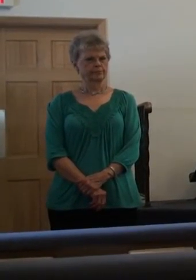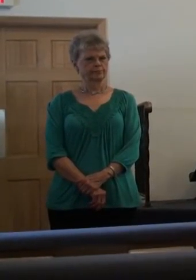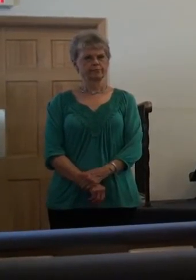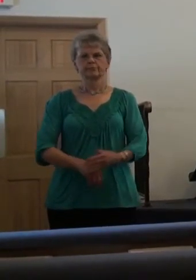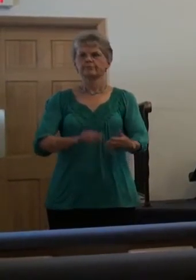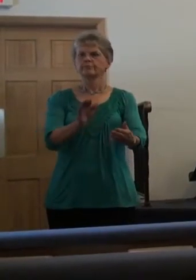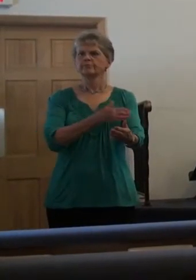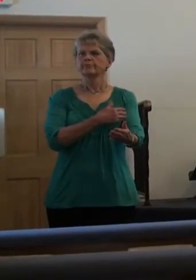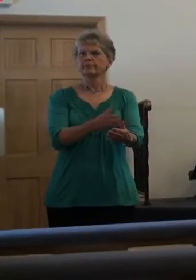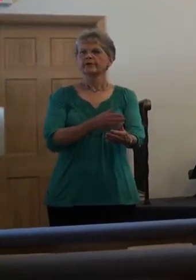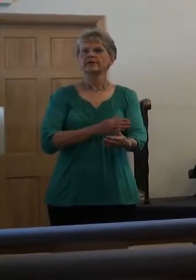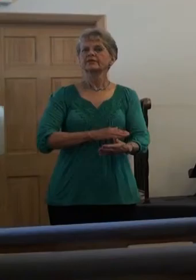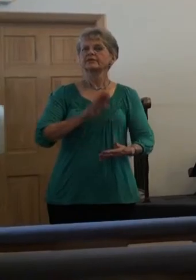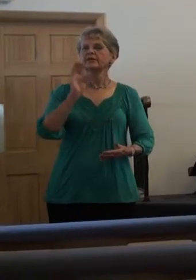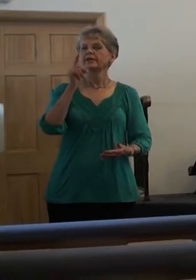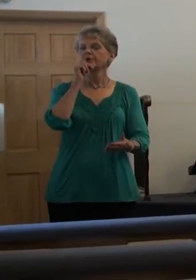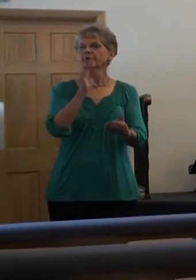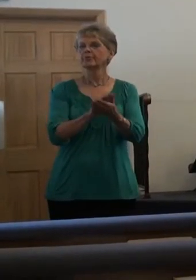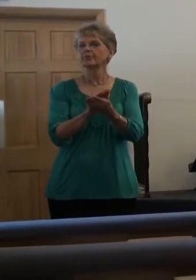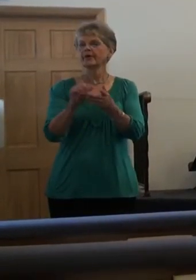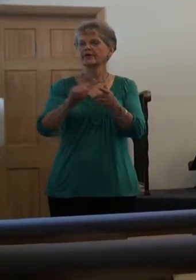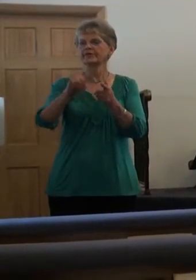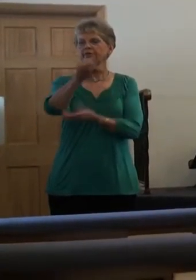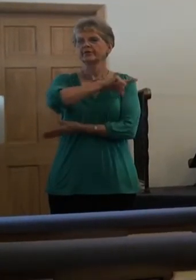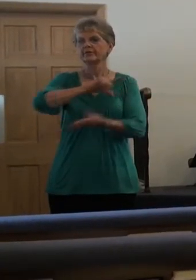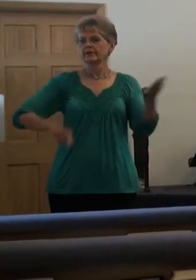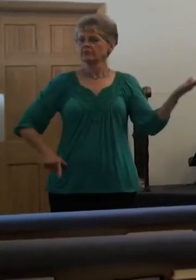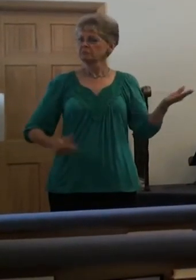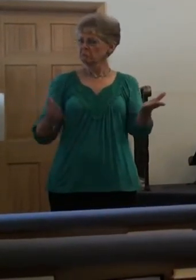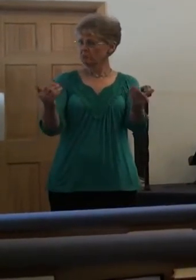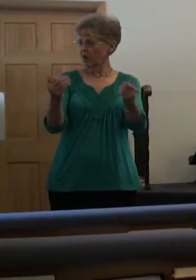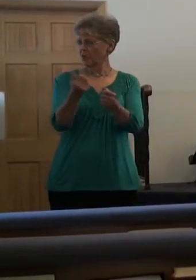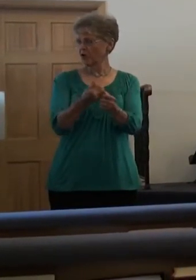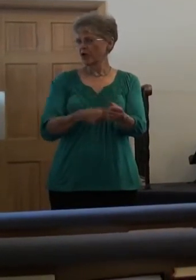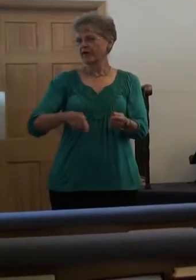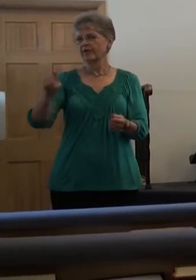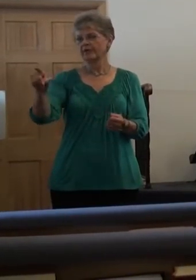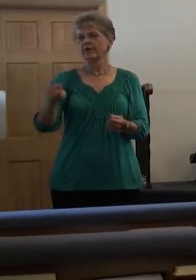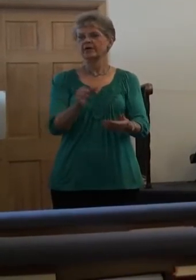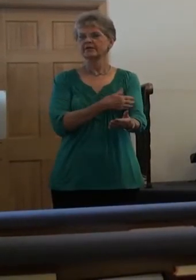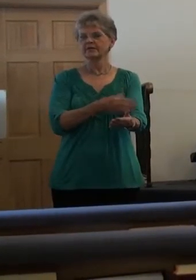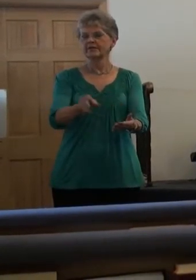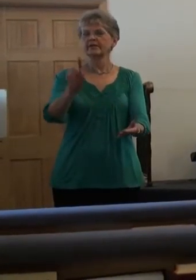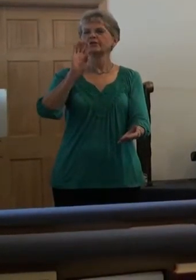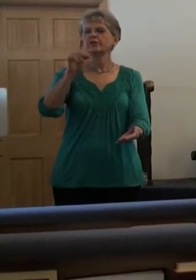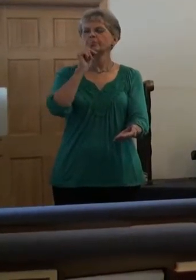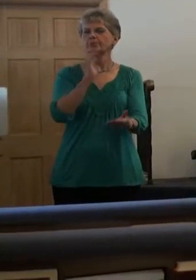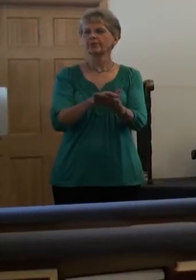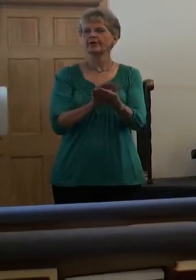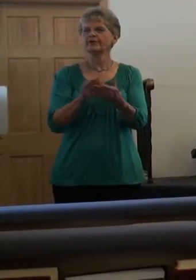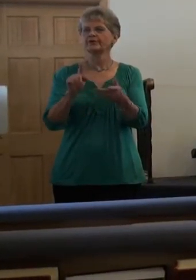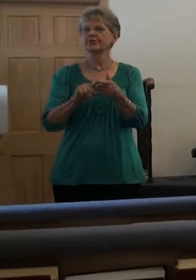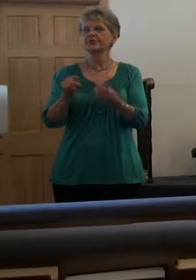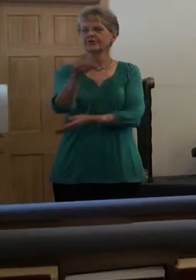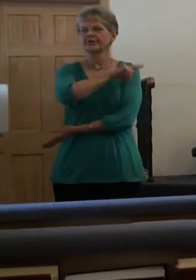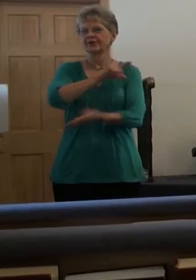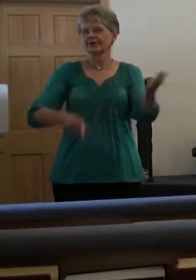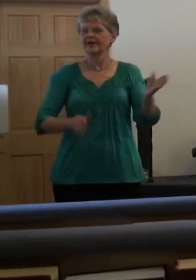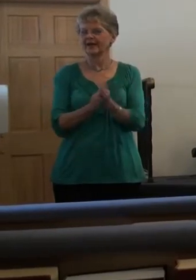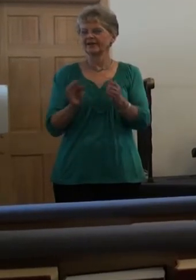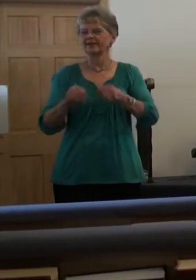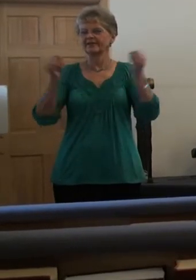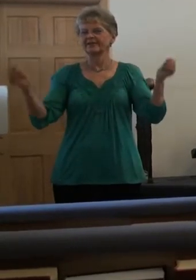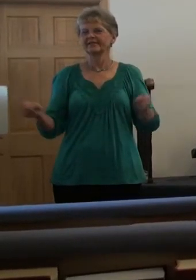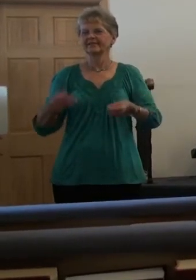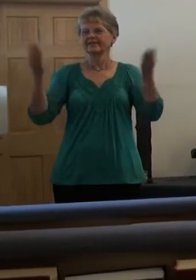Sing your praise to the Lord. Come on, everybody. Come on, one more. Hallelujah. Give your praise to the Lord.